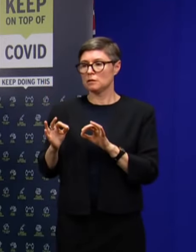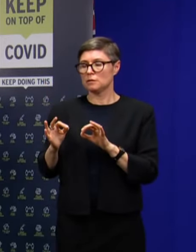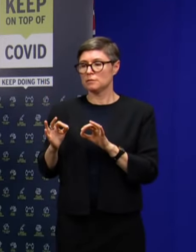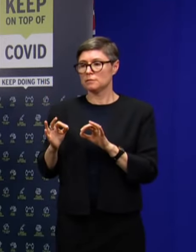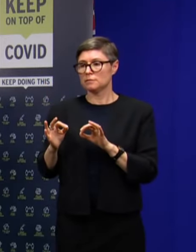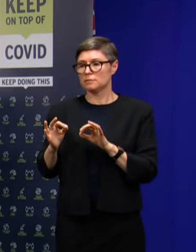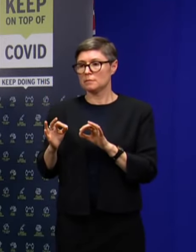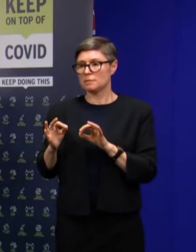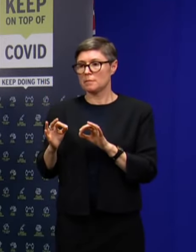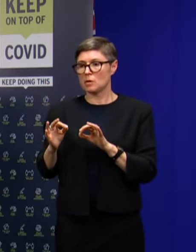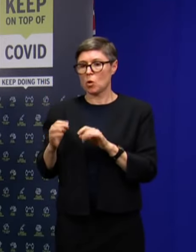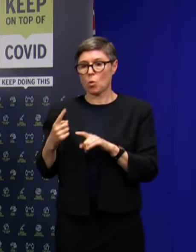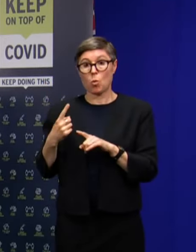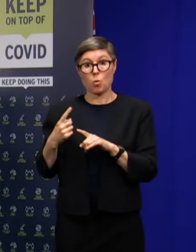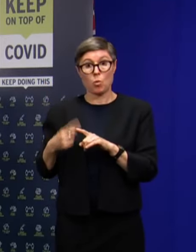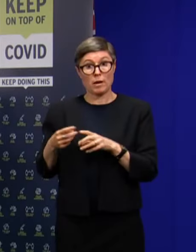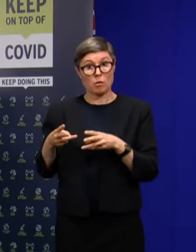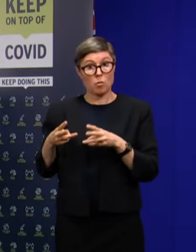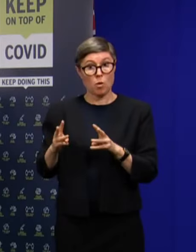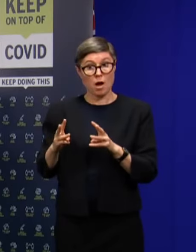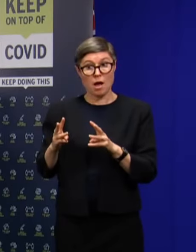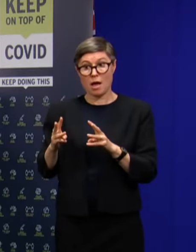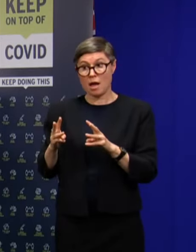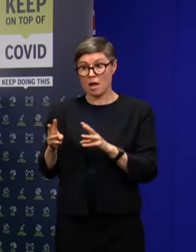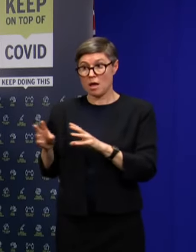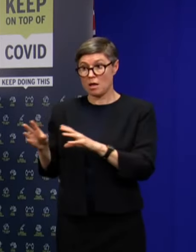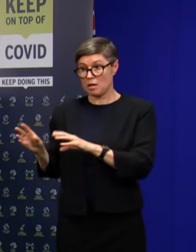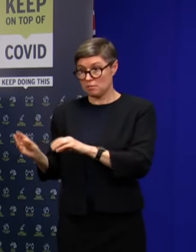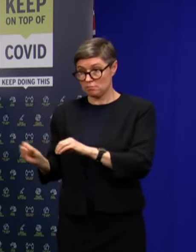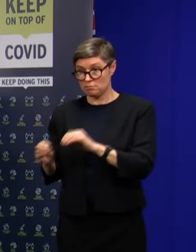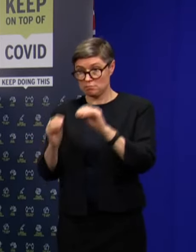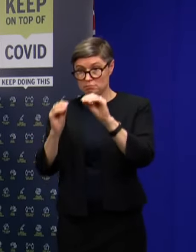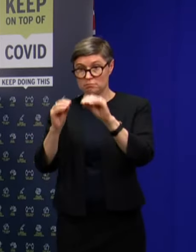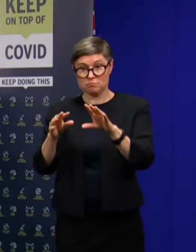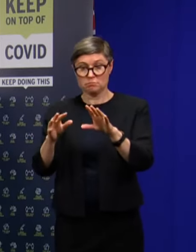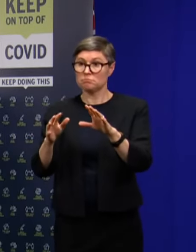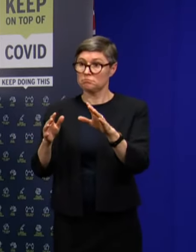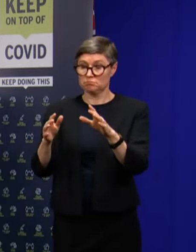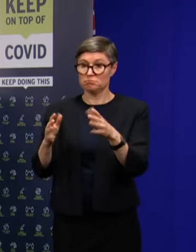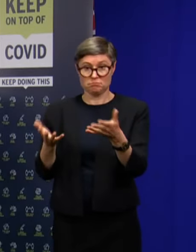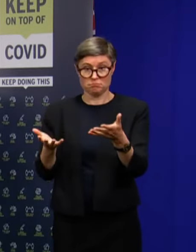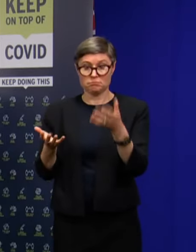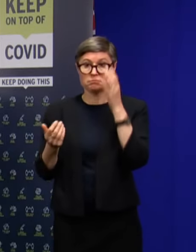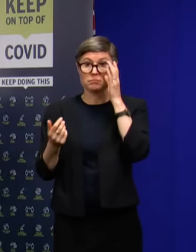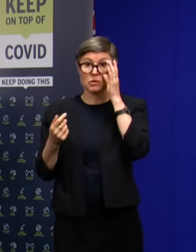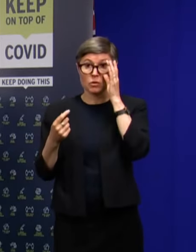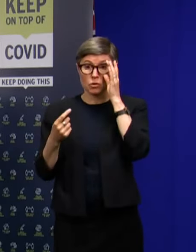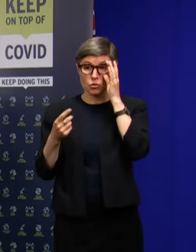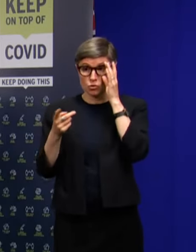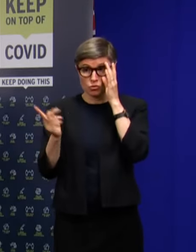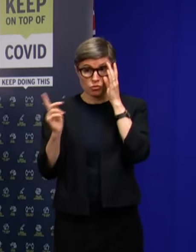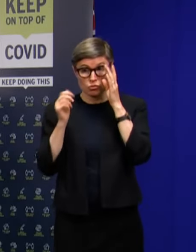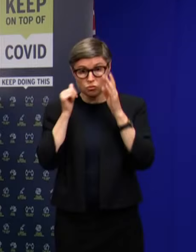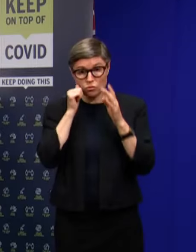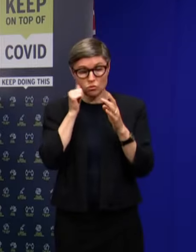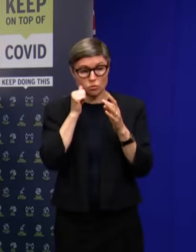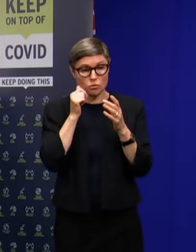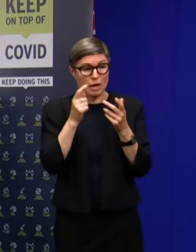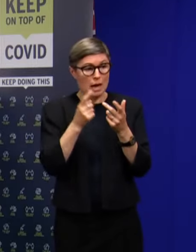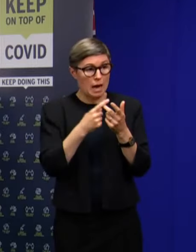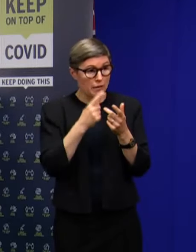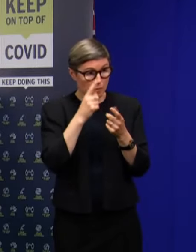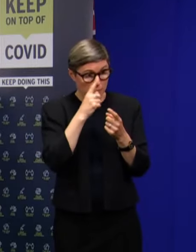the best, quickest way to move this person as they did. As you will know, all of the other